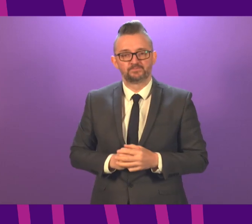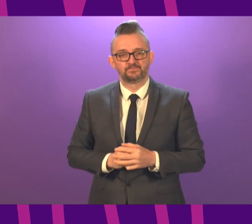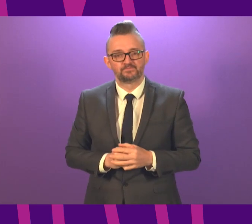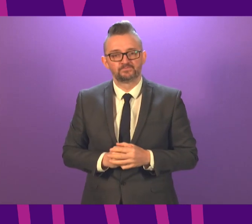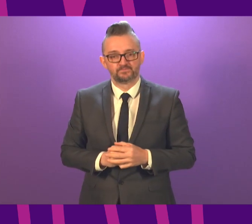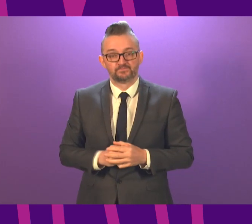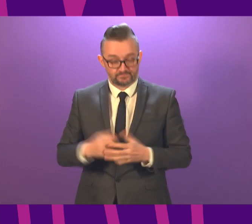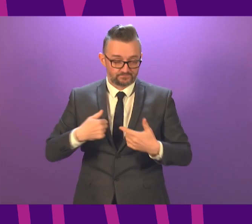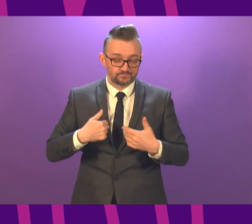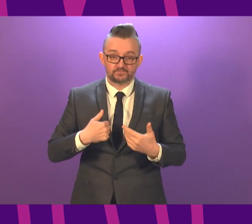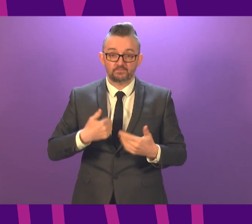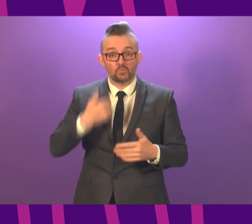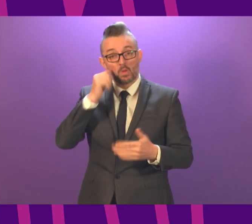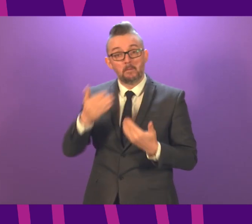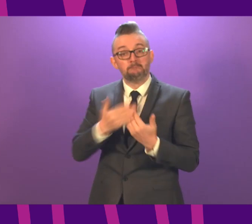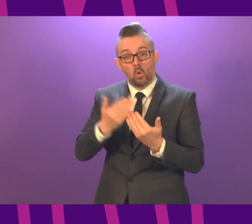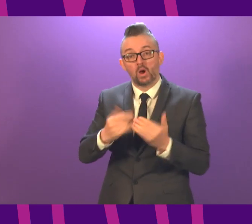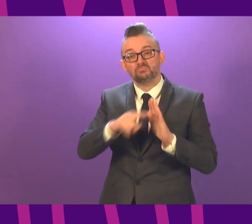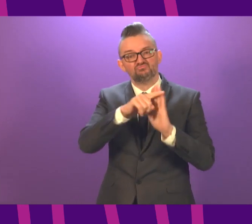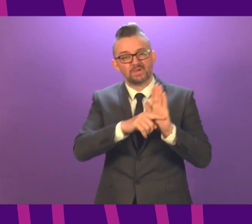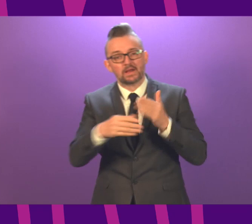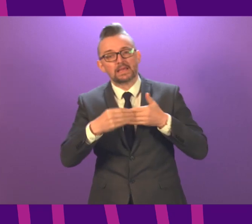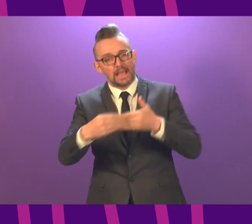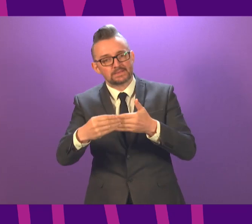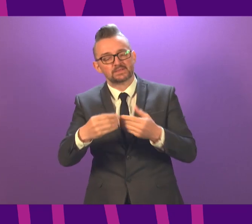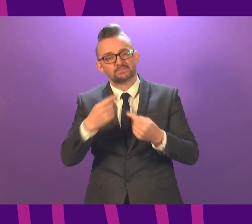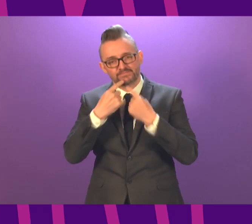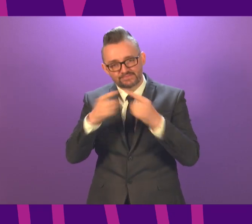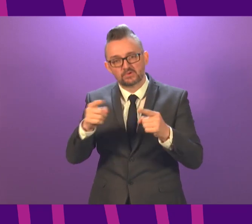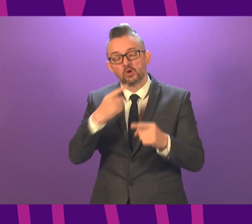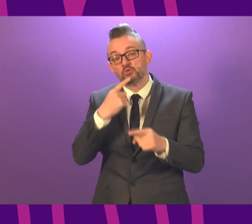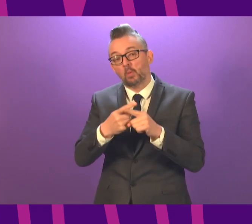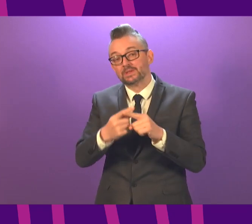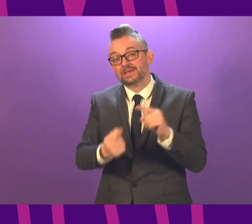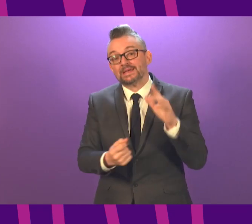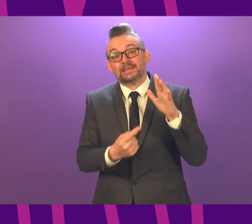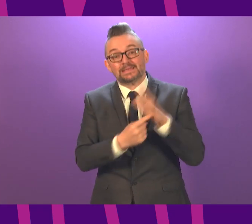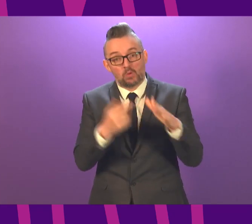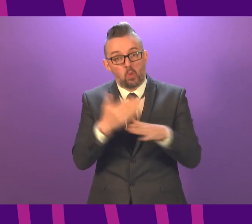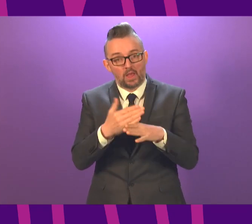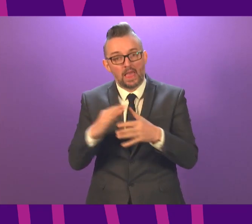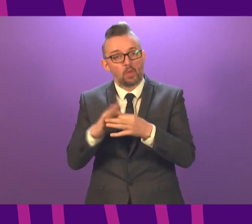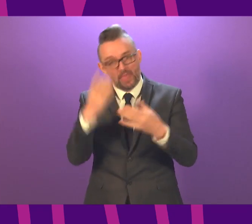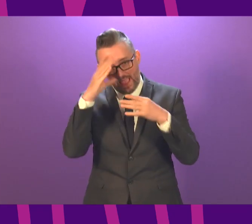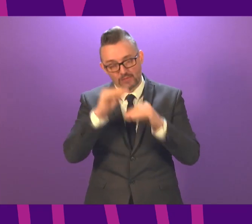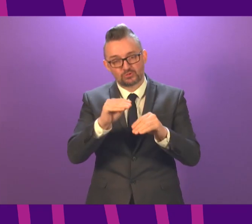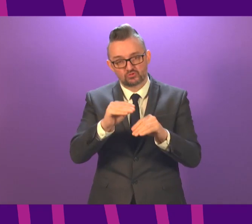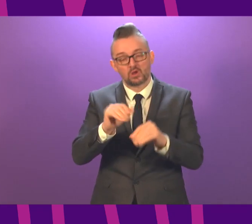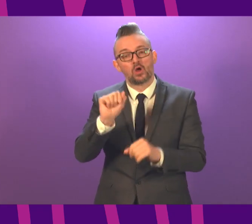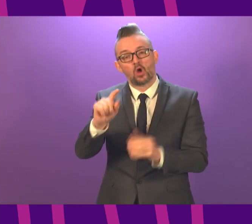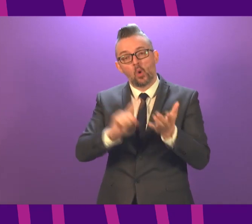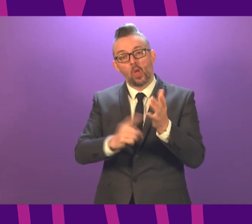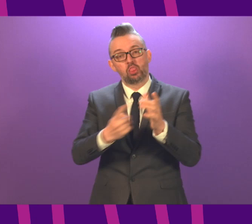We will set out more guidance on these points. On the issue of a key worker in the context of education, local authorities have